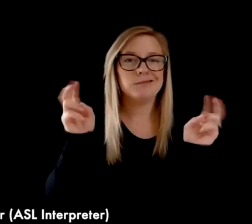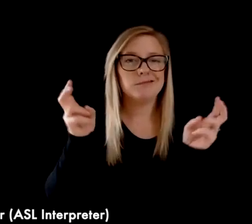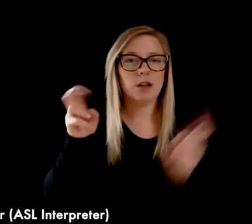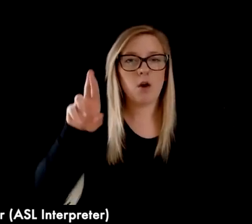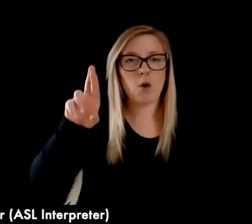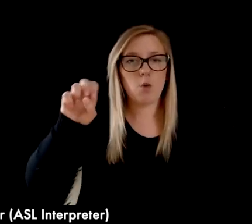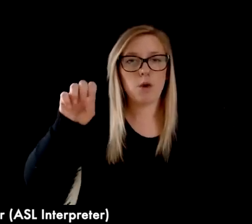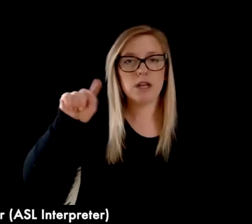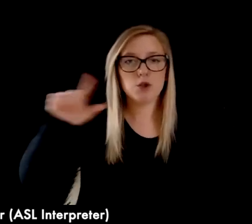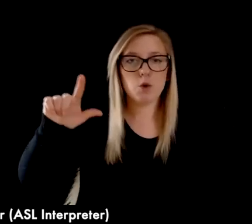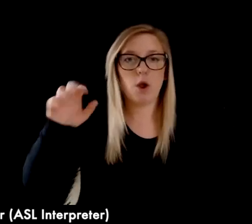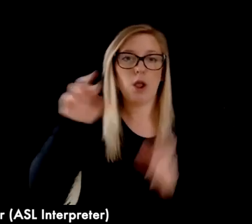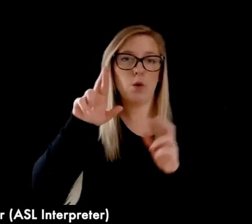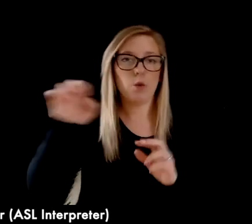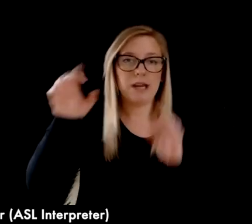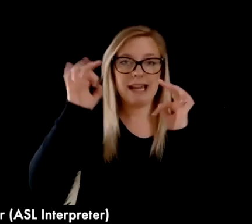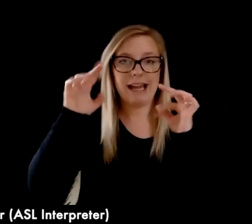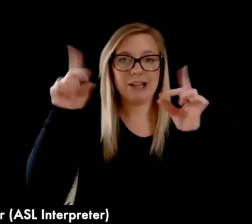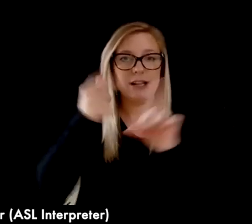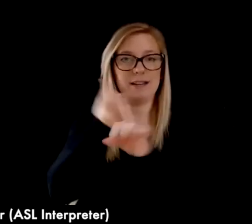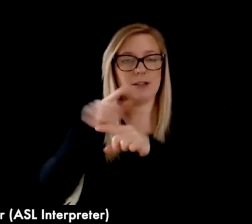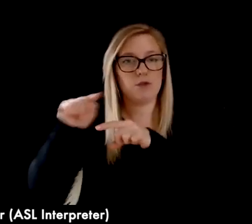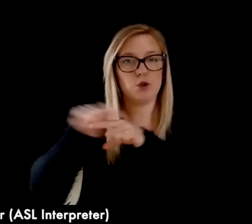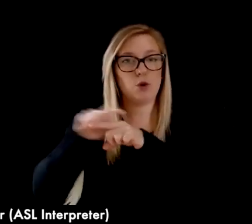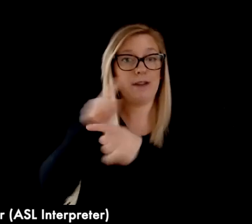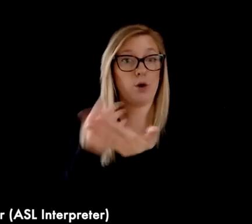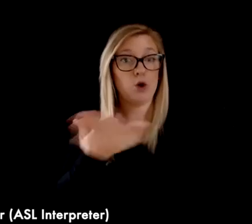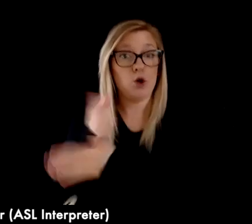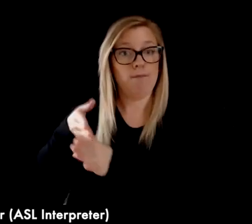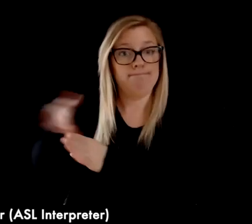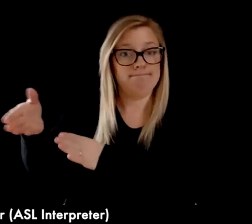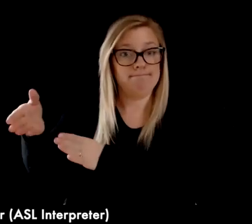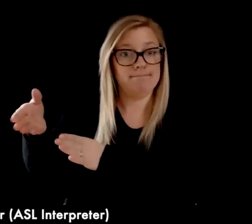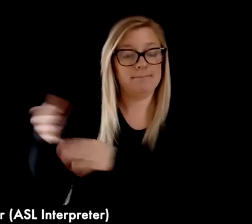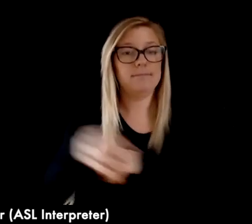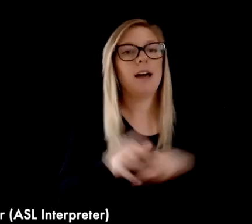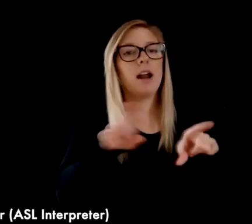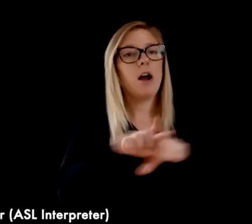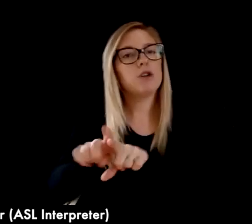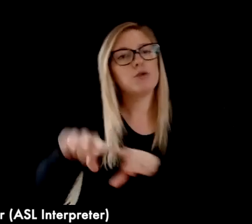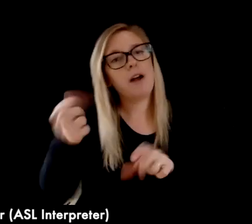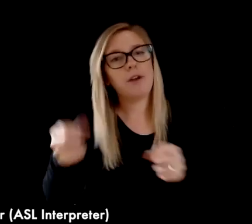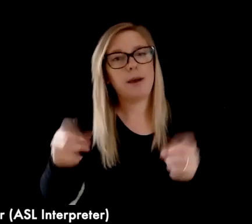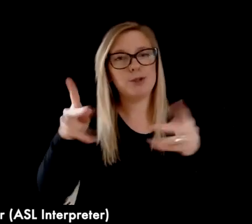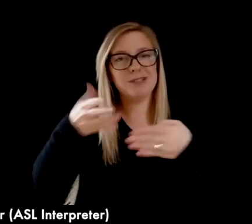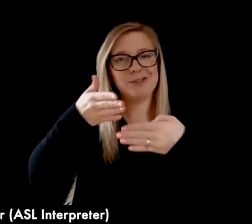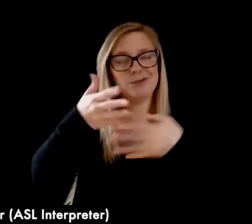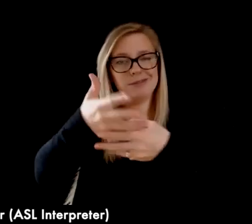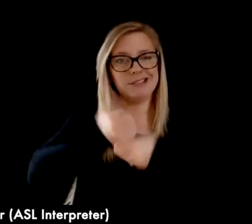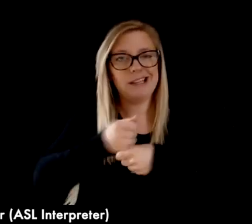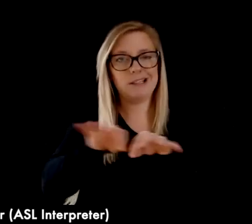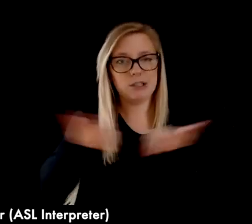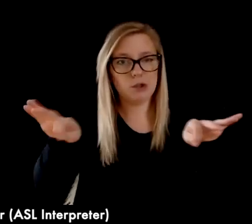re-educate themselves for new job opportunities, or also opportunities to complete degrees that have gone